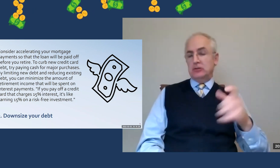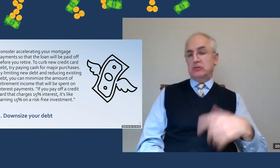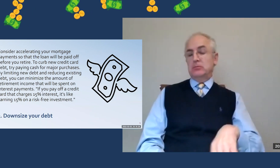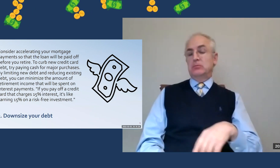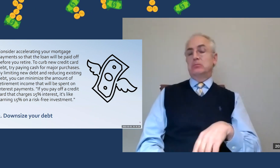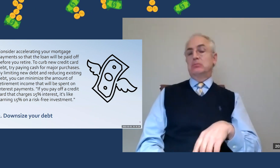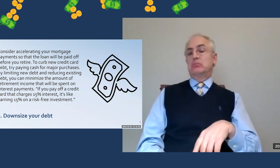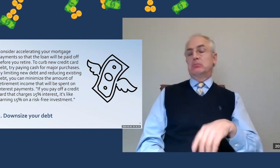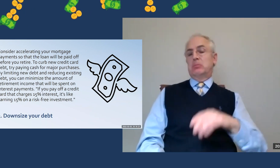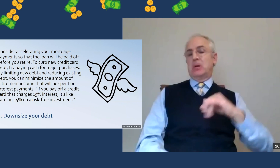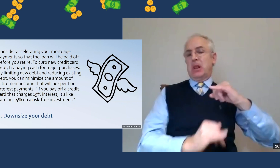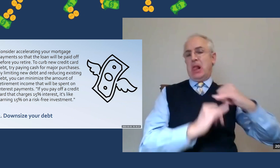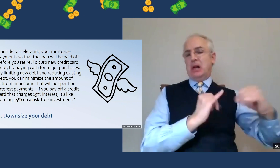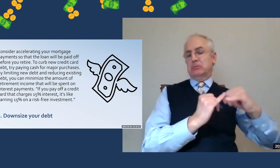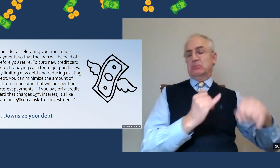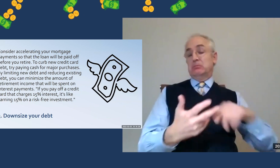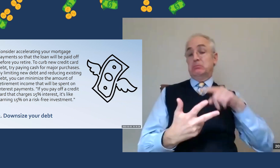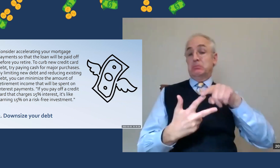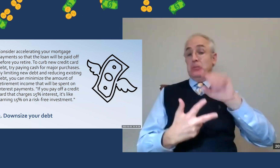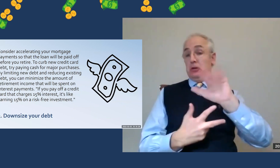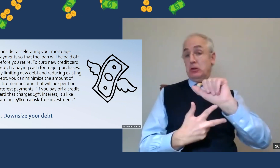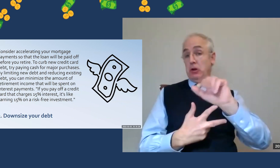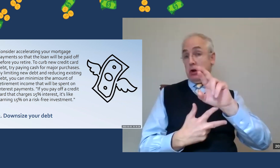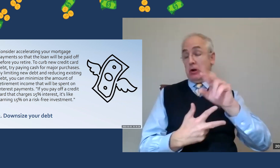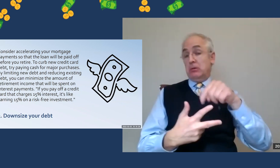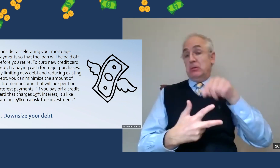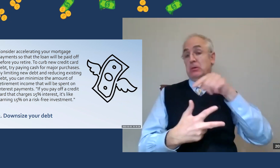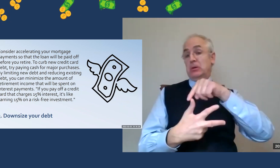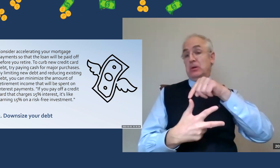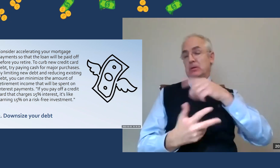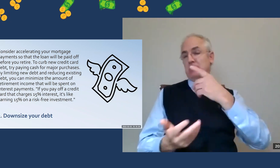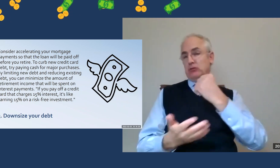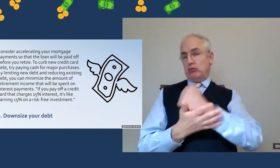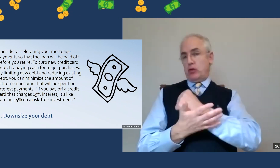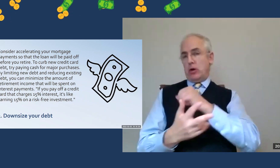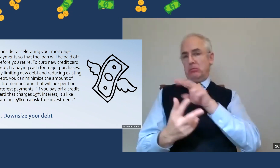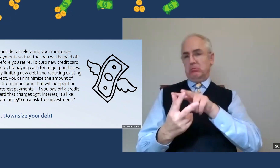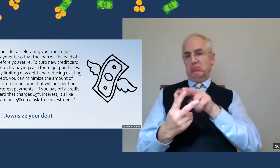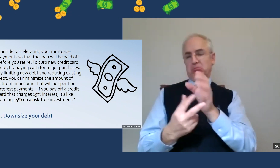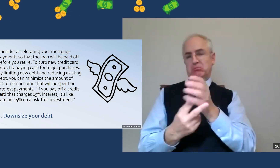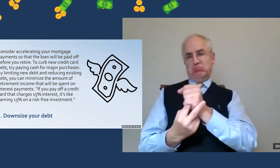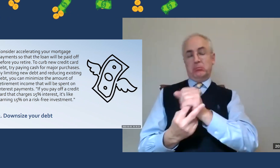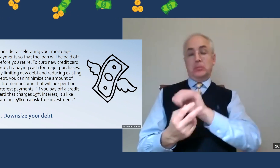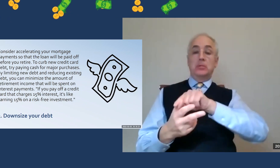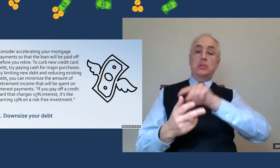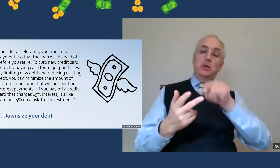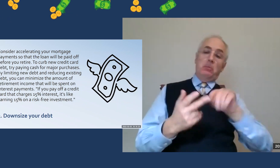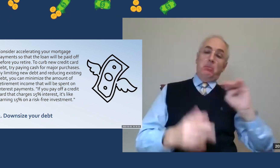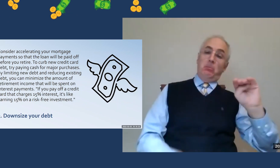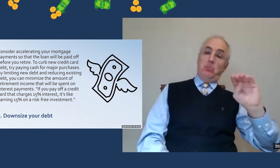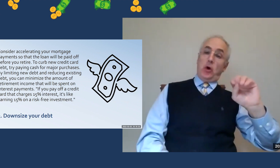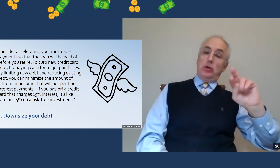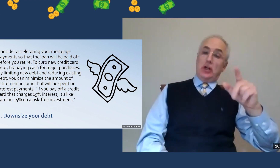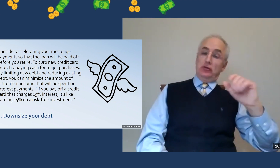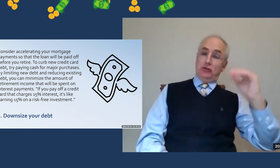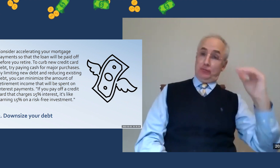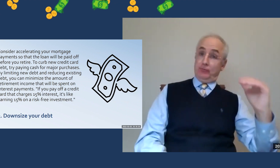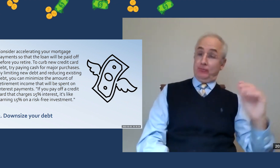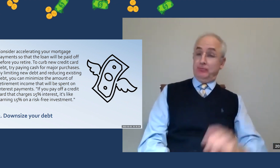And because that is a high interest, you'd like to pay that off first and then focus on the mortgage. So mortgage would be